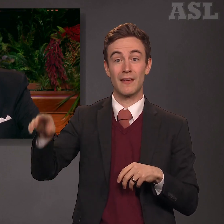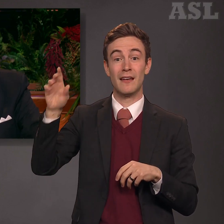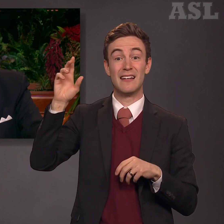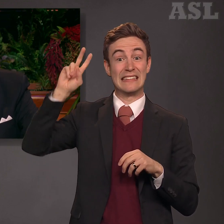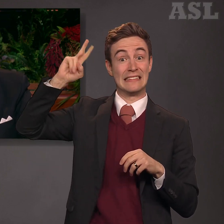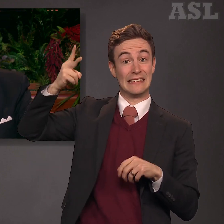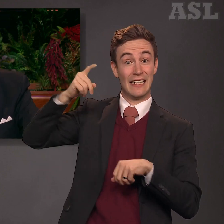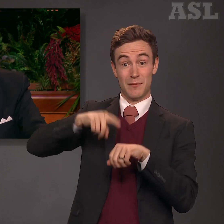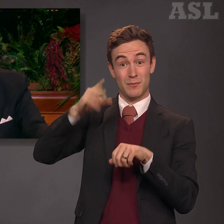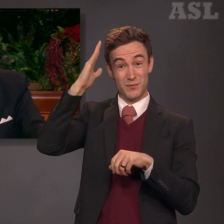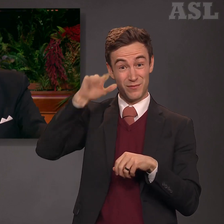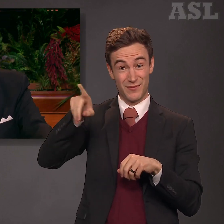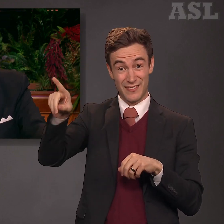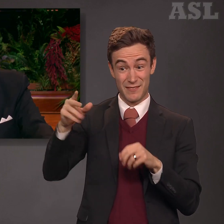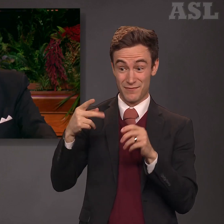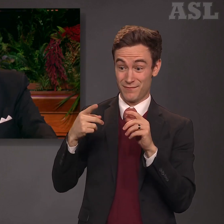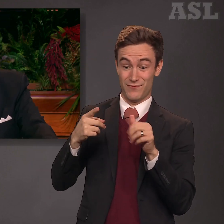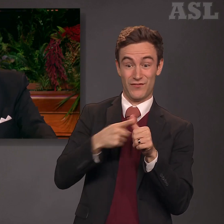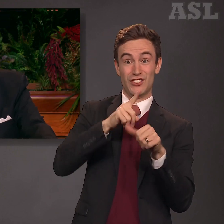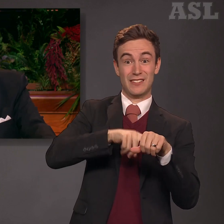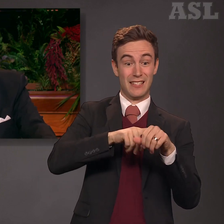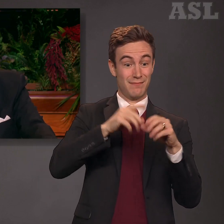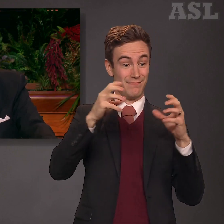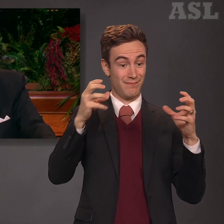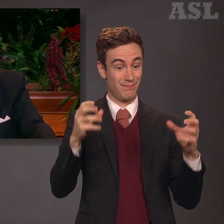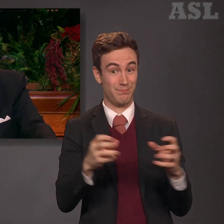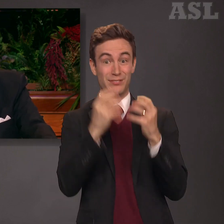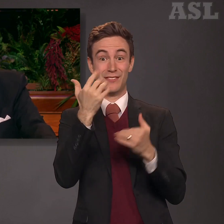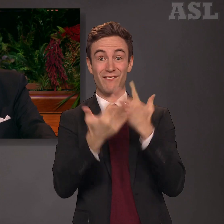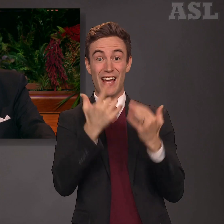of the world, man will have discovered fire.